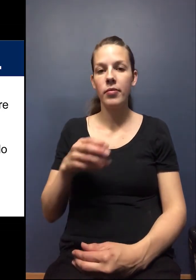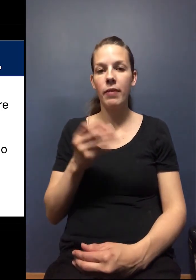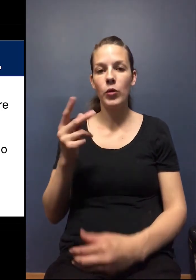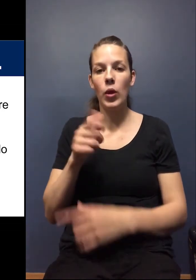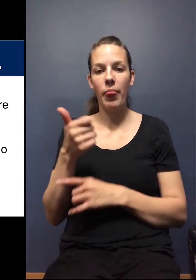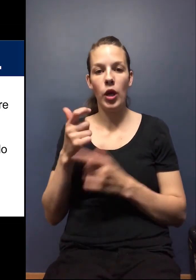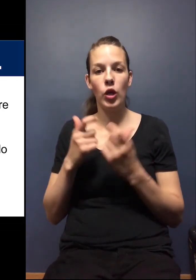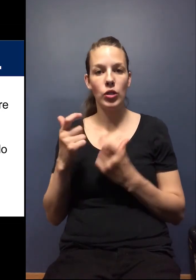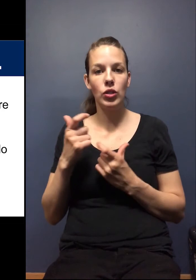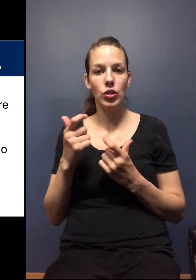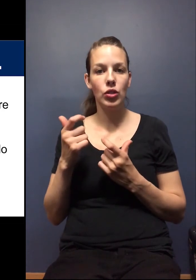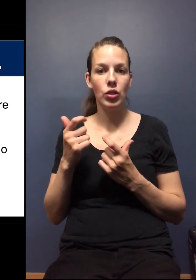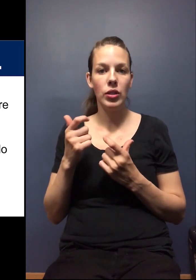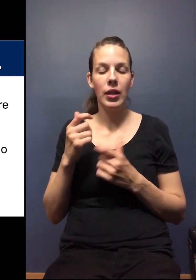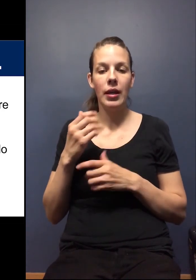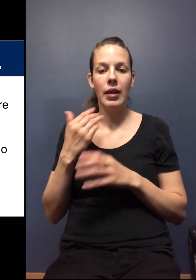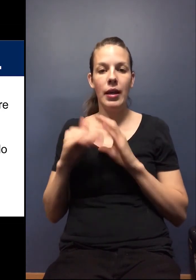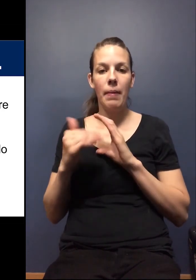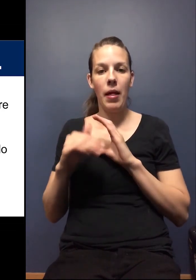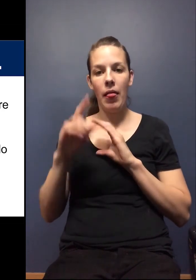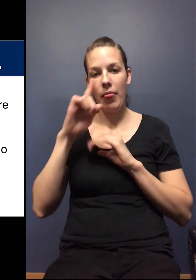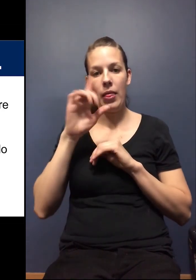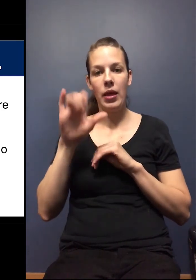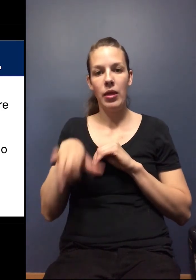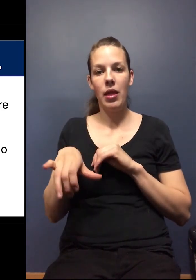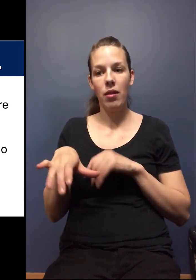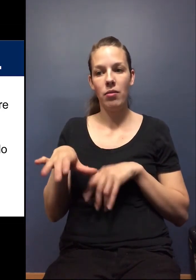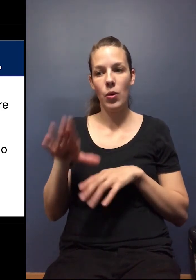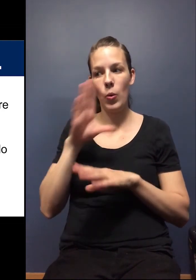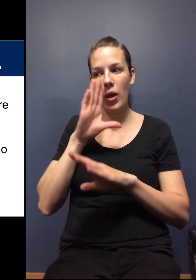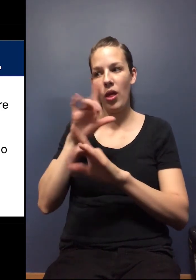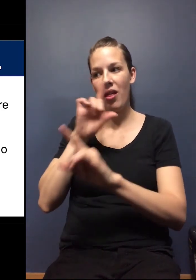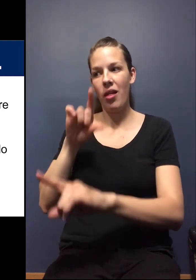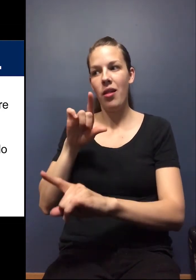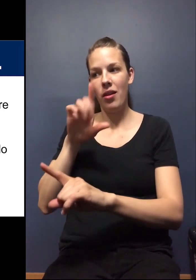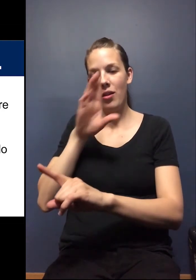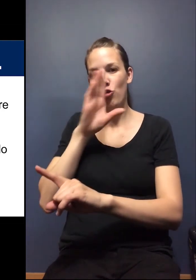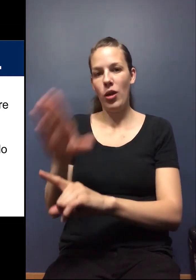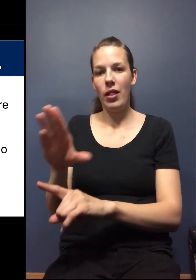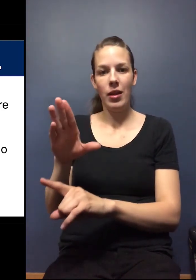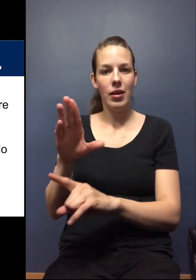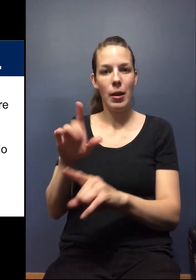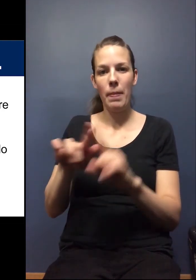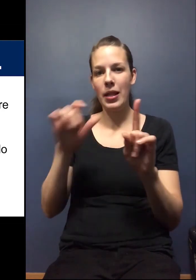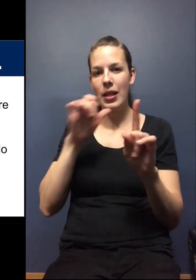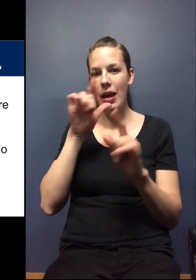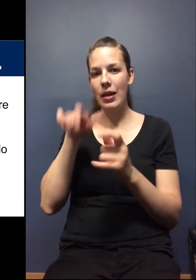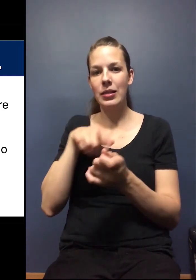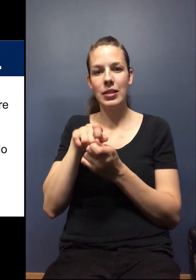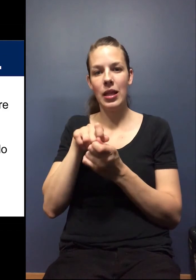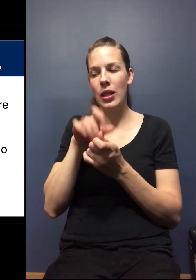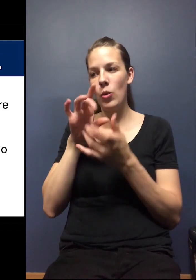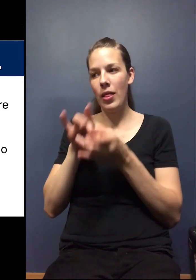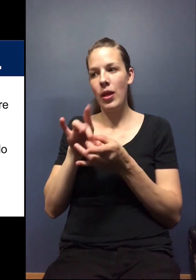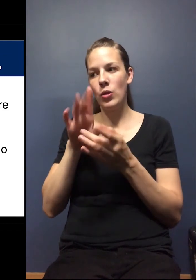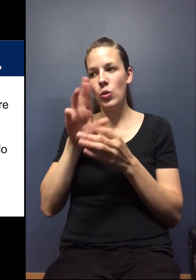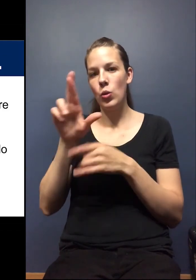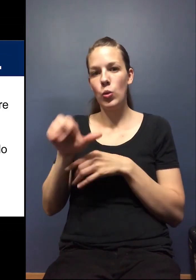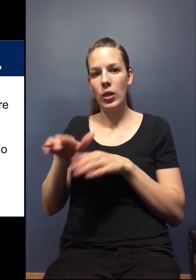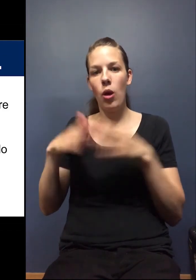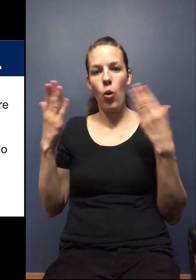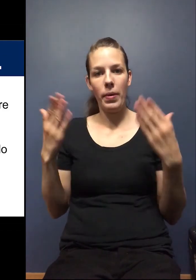a couple of other questions that came in through this email, I think we're going to, um, answer, answer directly because they're not exactly related to reopening.